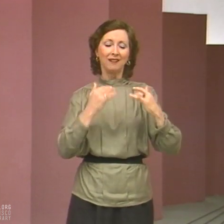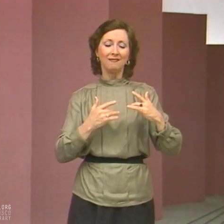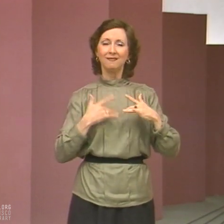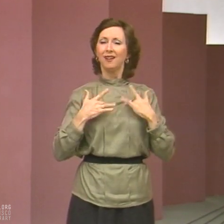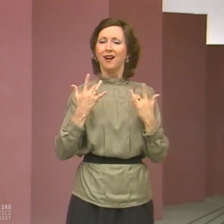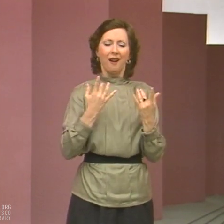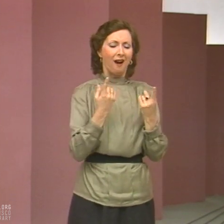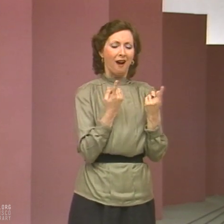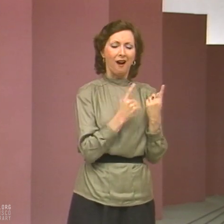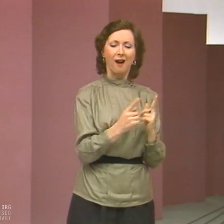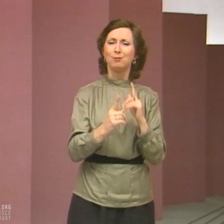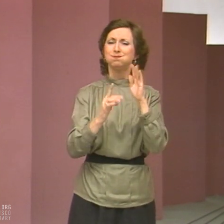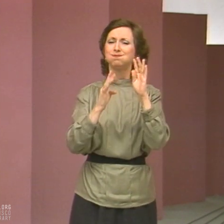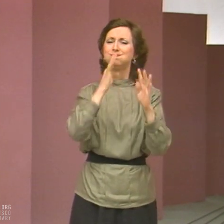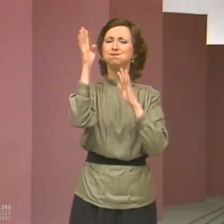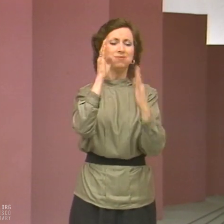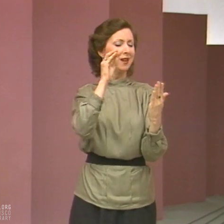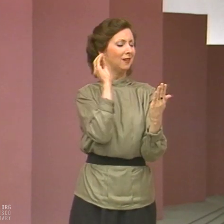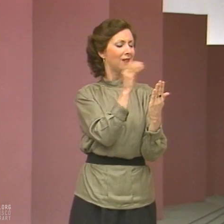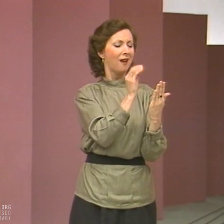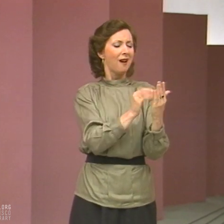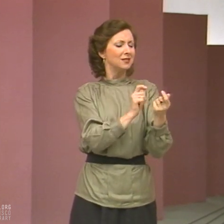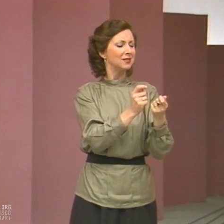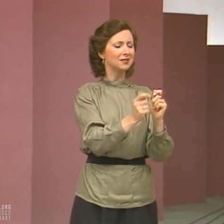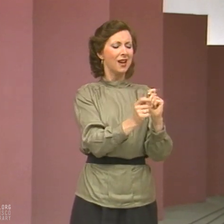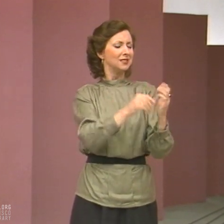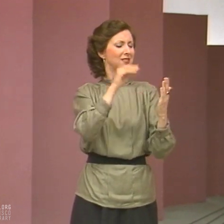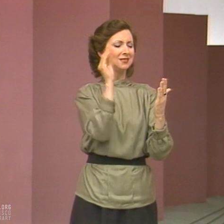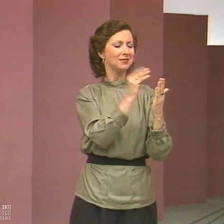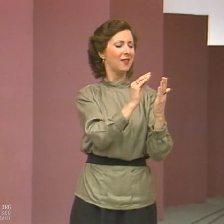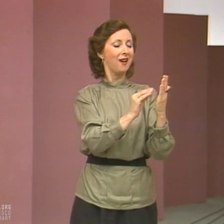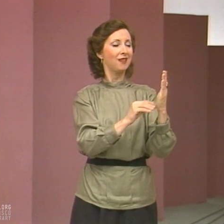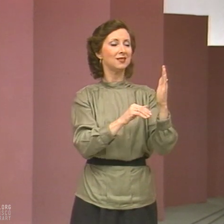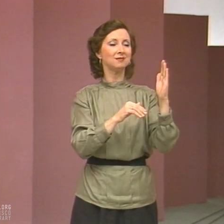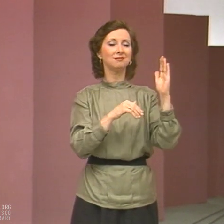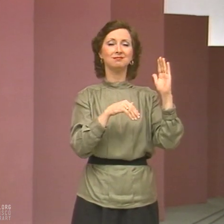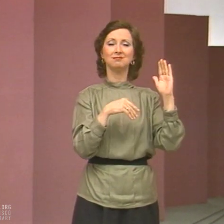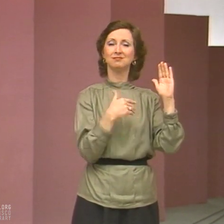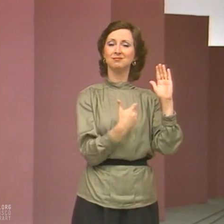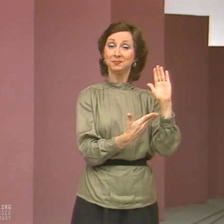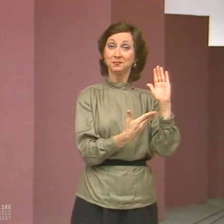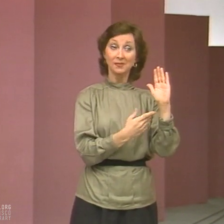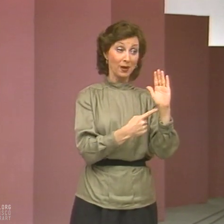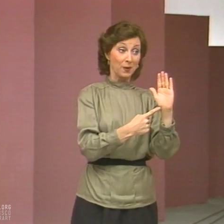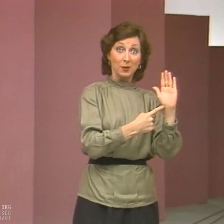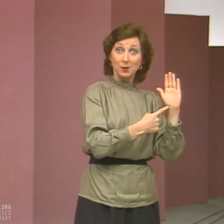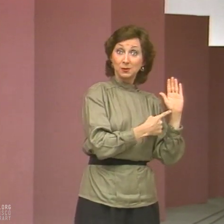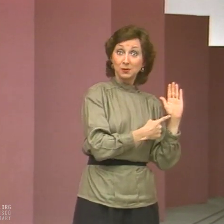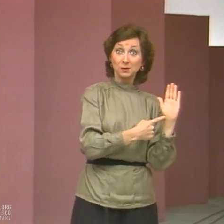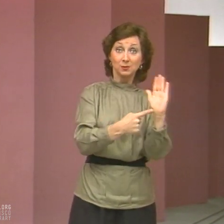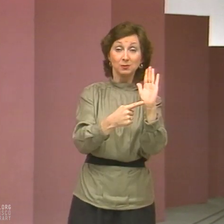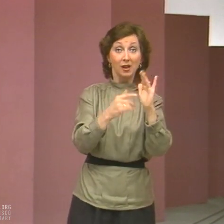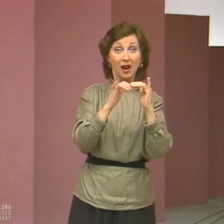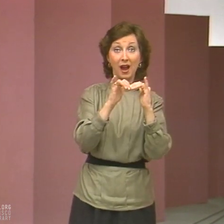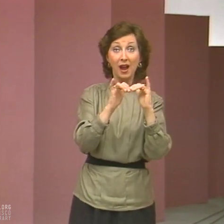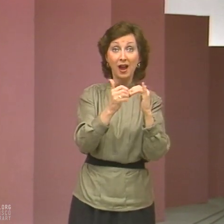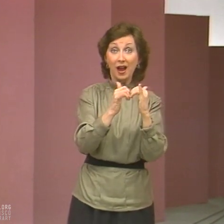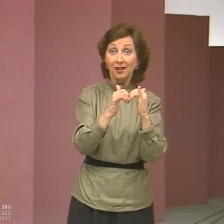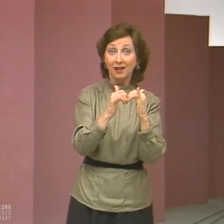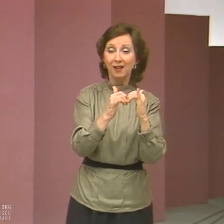can be relayed by books, television, movies, or plays. But there are distinctions. As